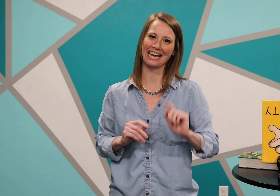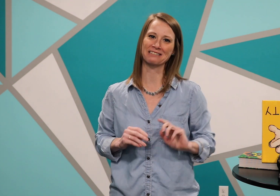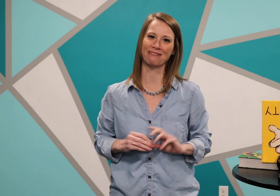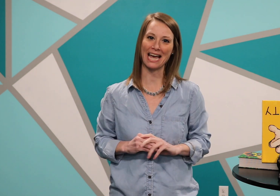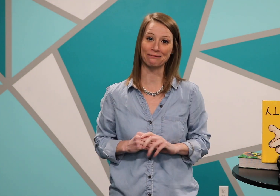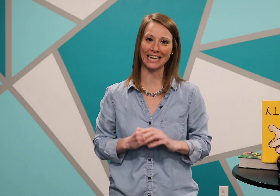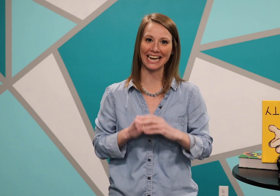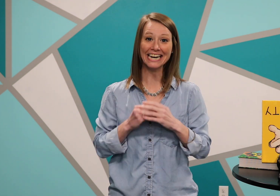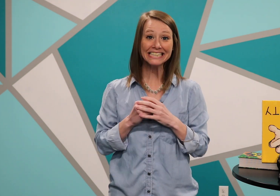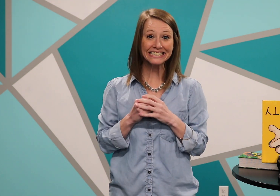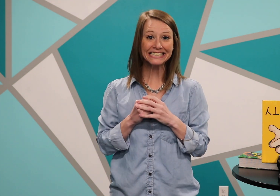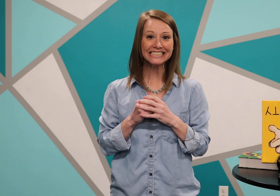baby.